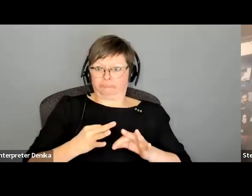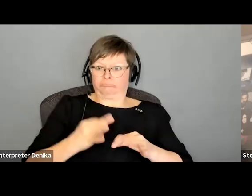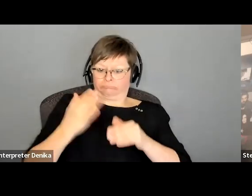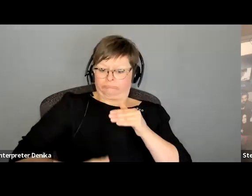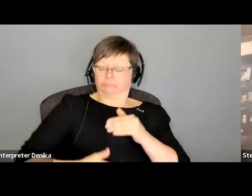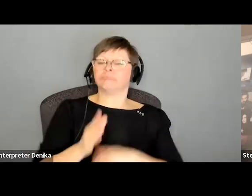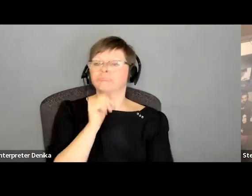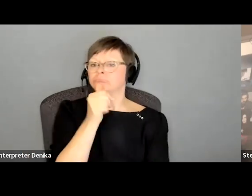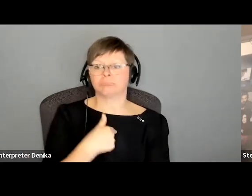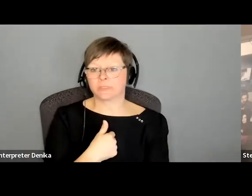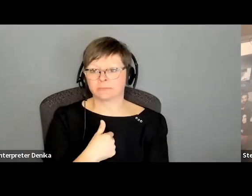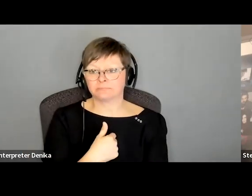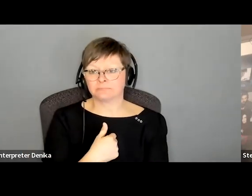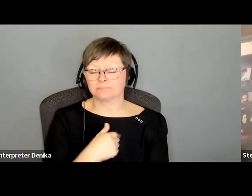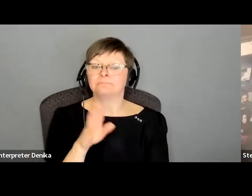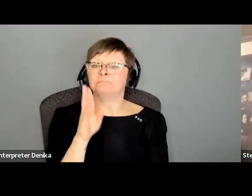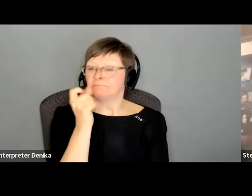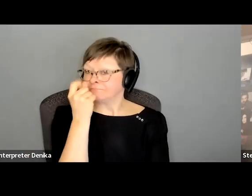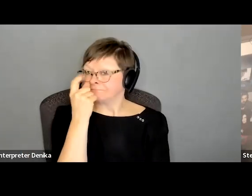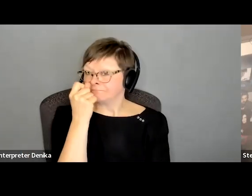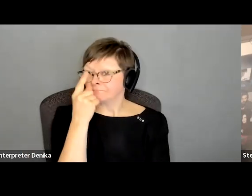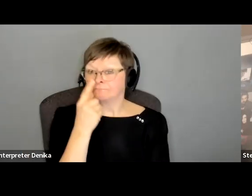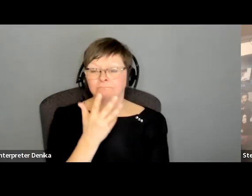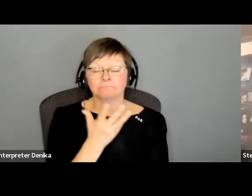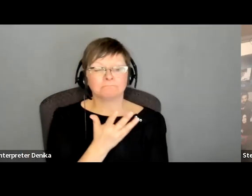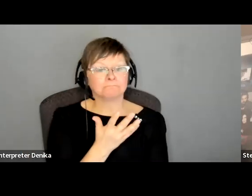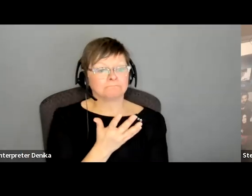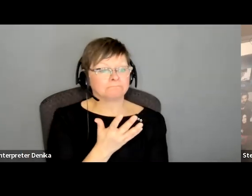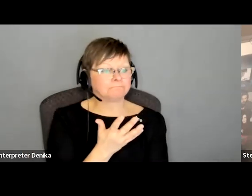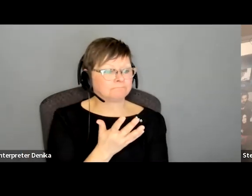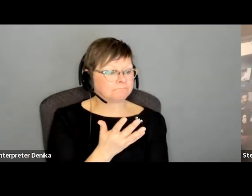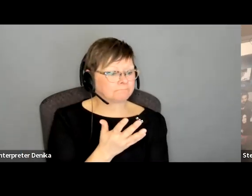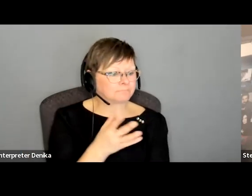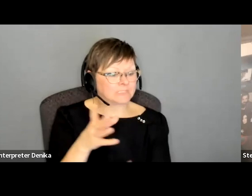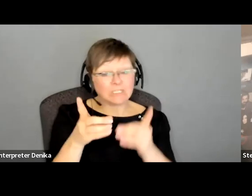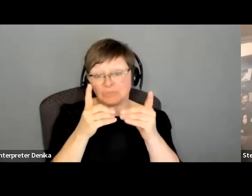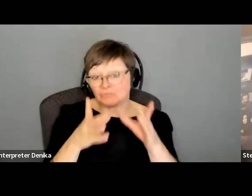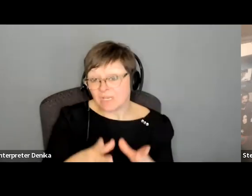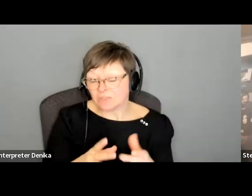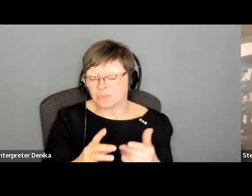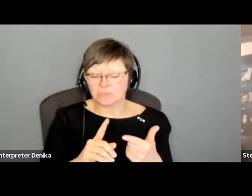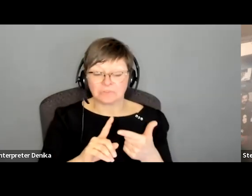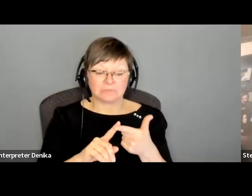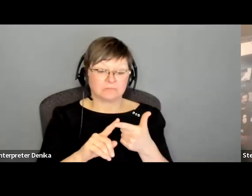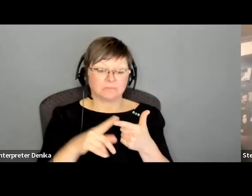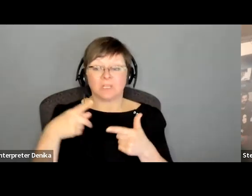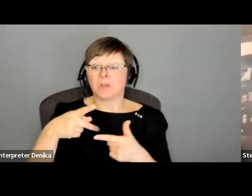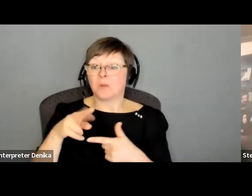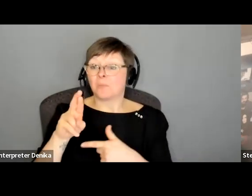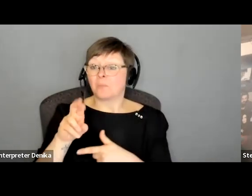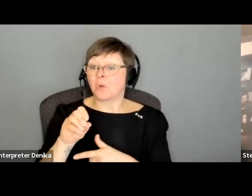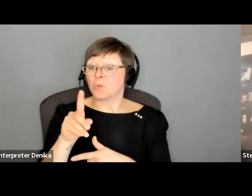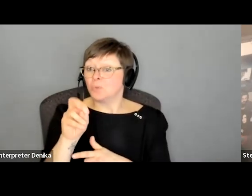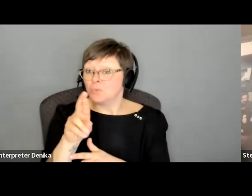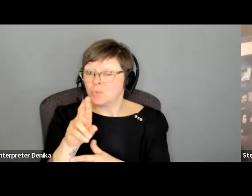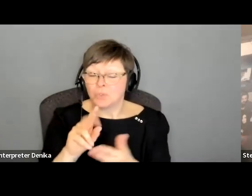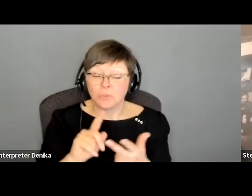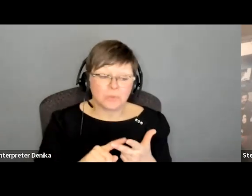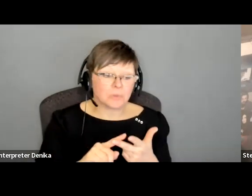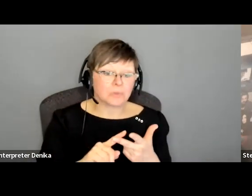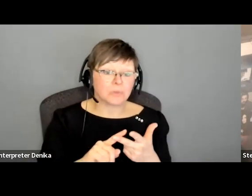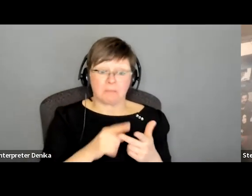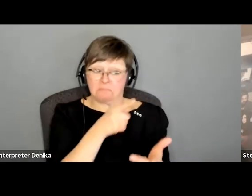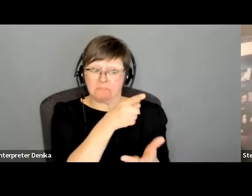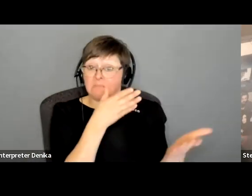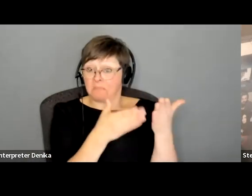but will will the if if the director or producer or whomever in the theater is looking at it they